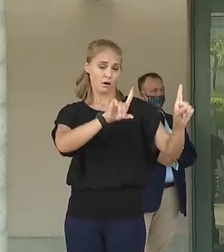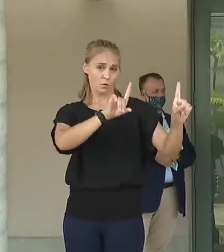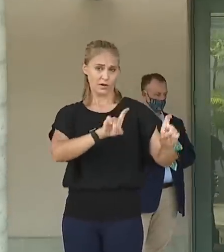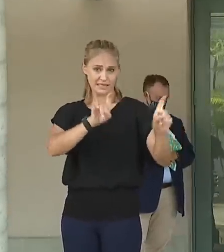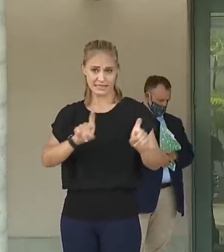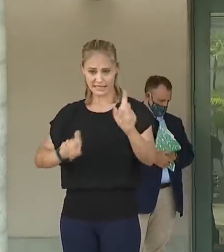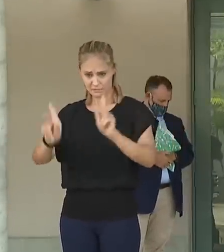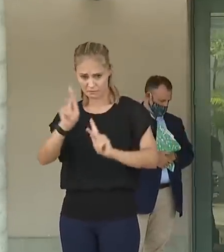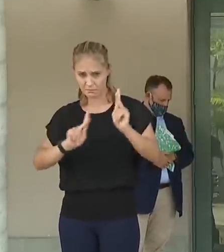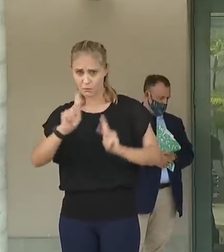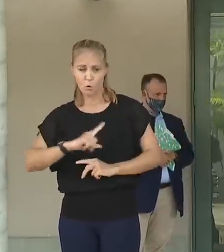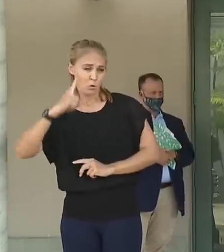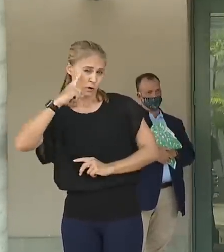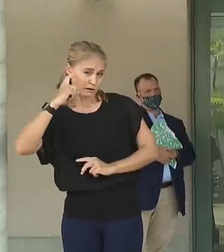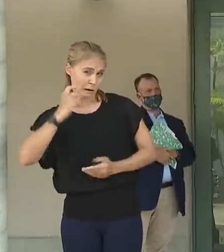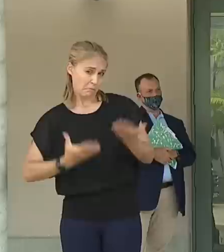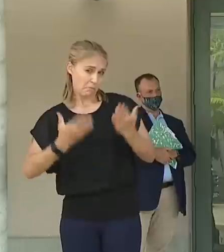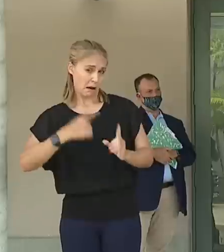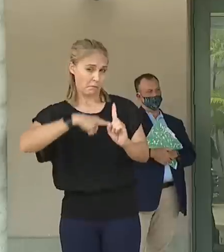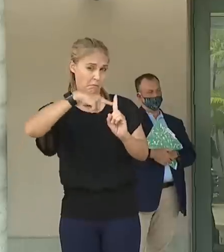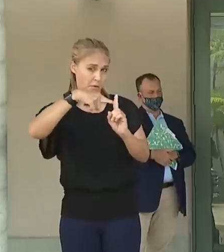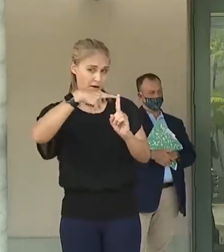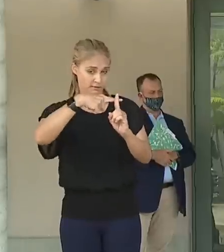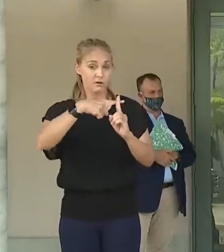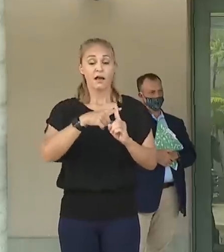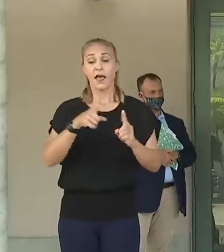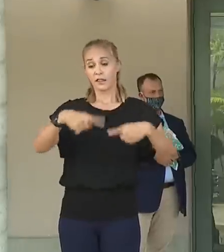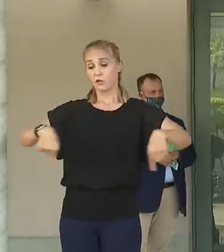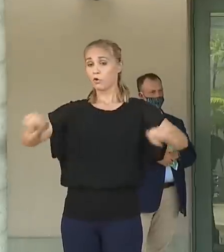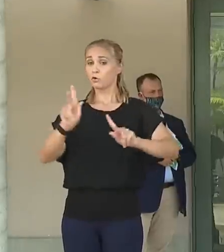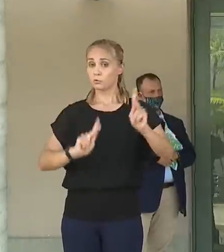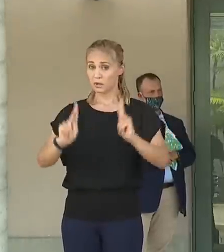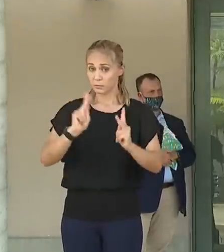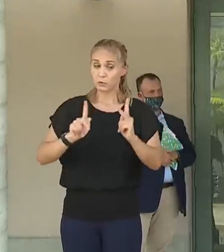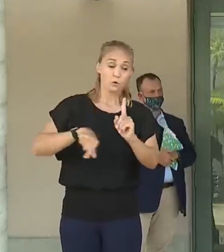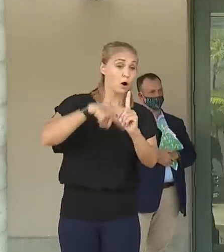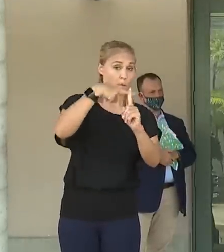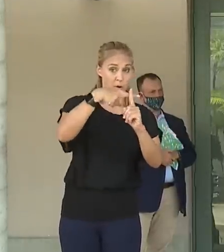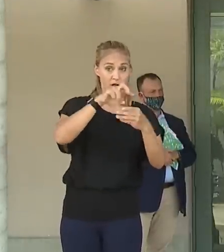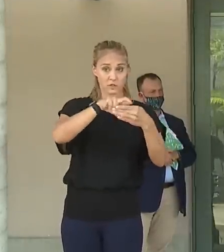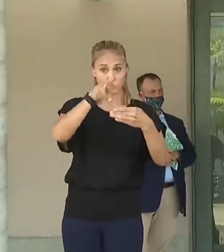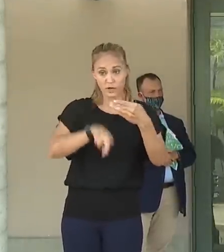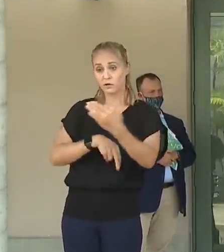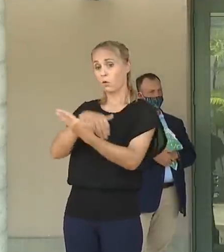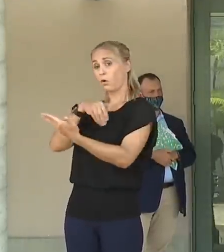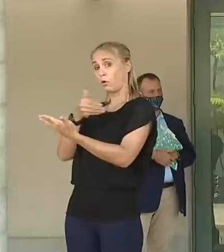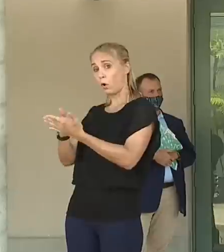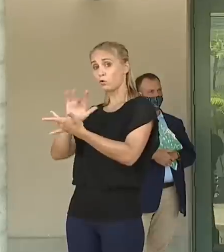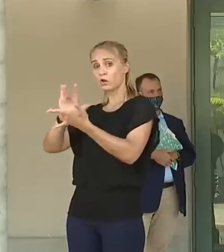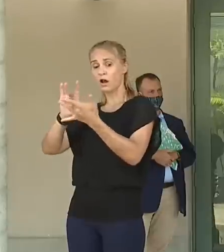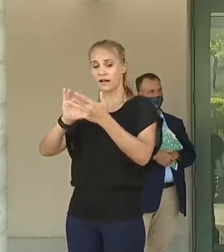we think are positive and that we quarantine those who either positive who have in close contacts.